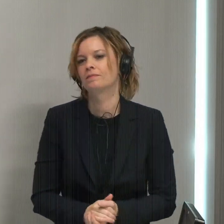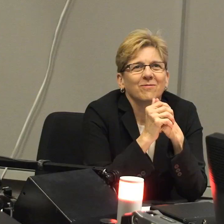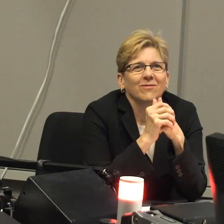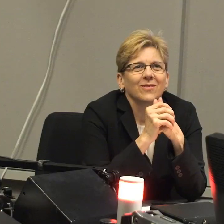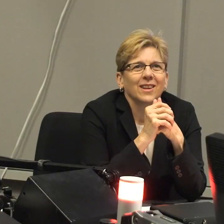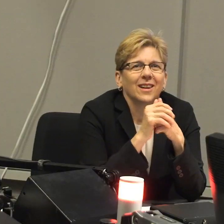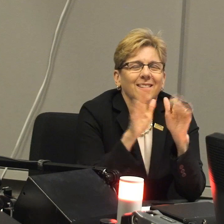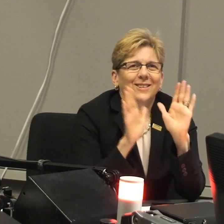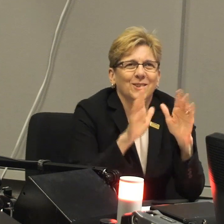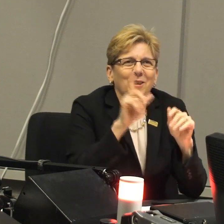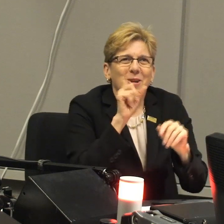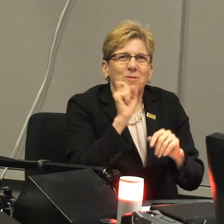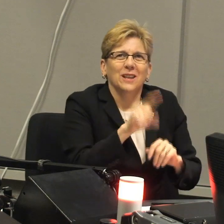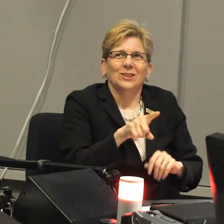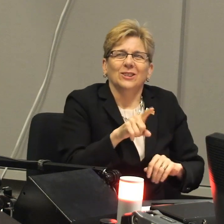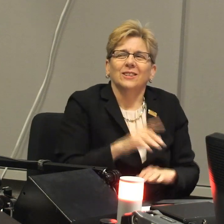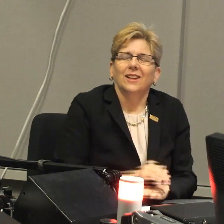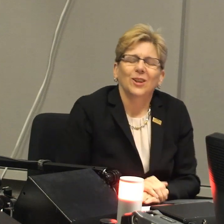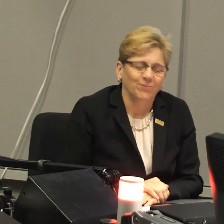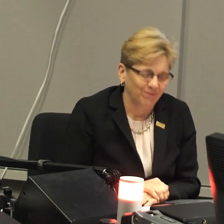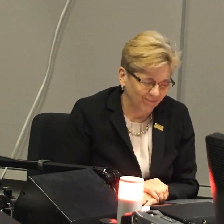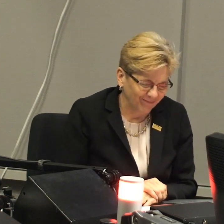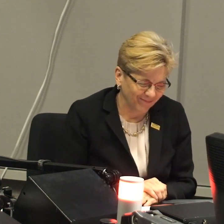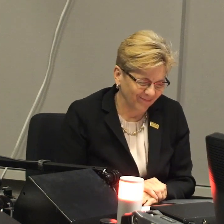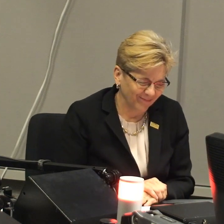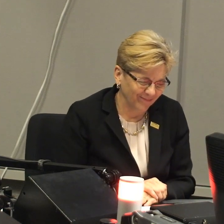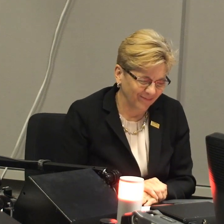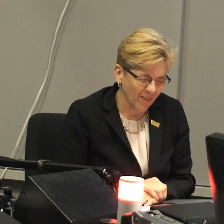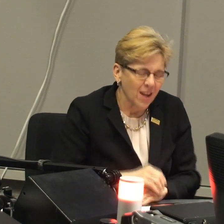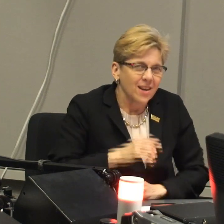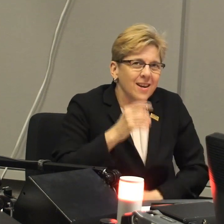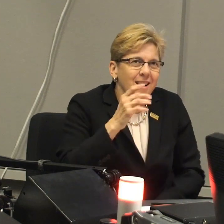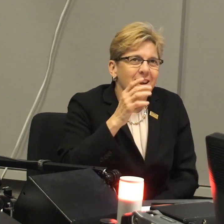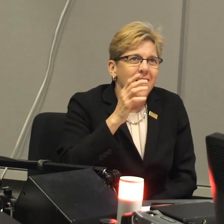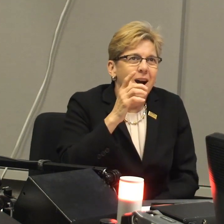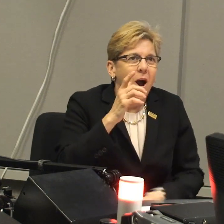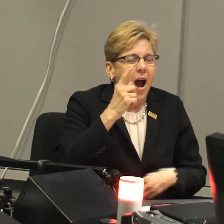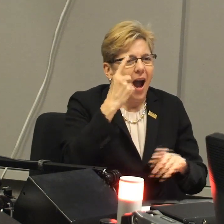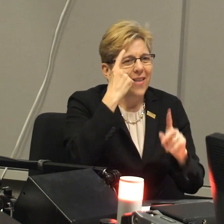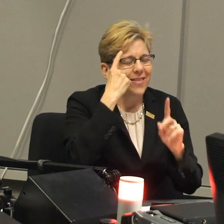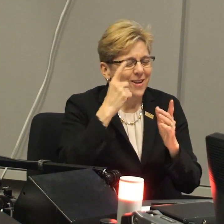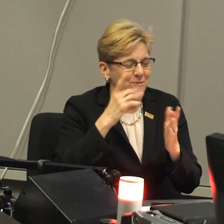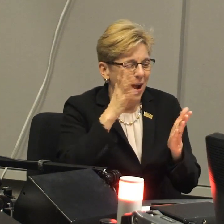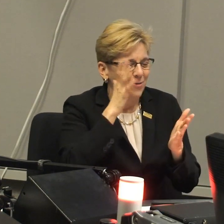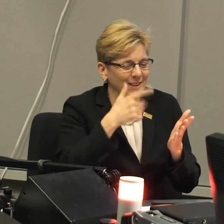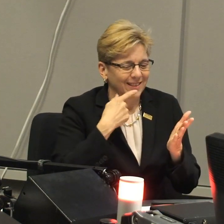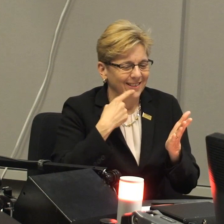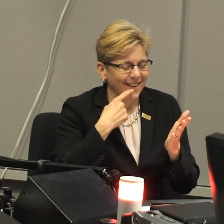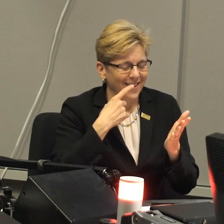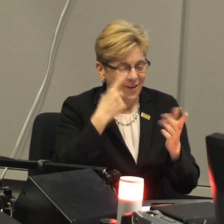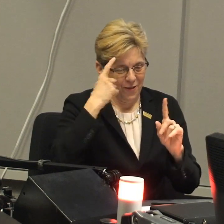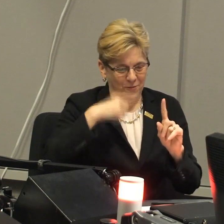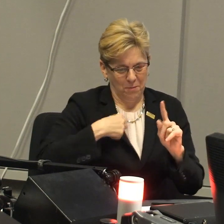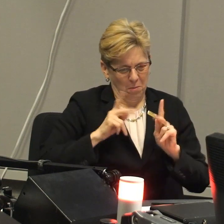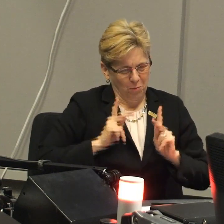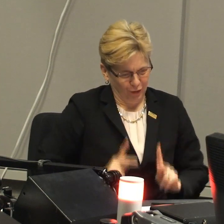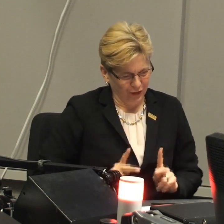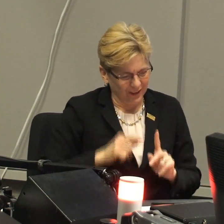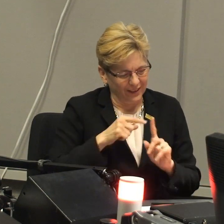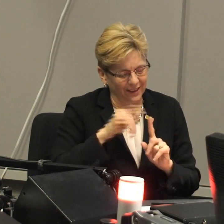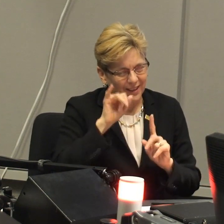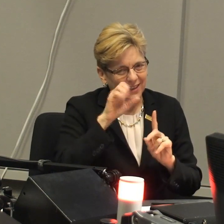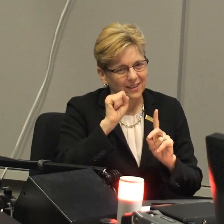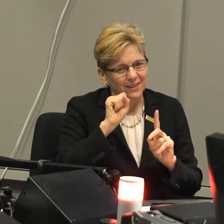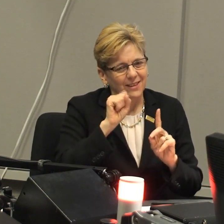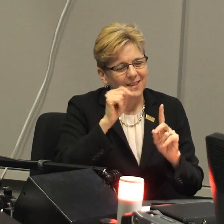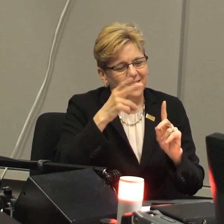Hmm. That's a great question. You know, I think what I would say to